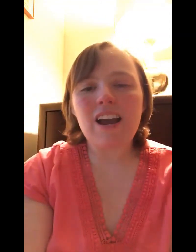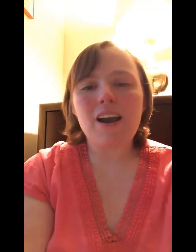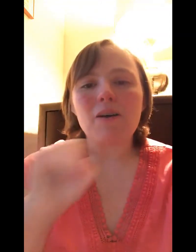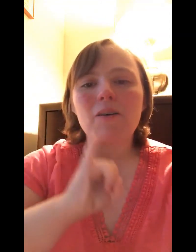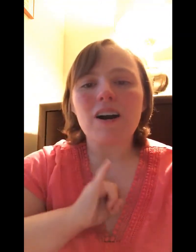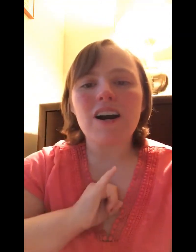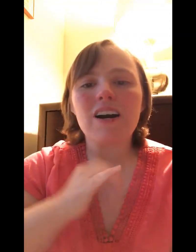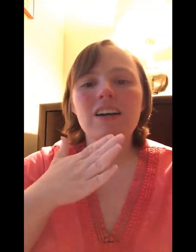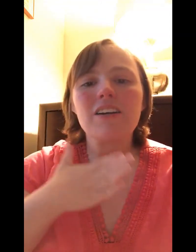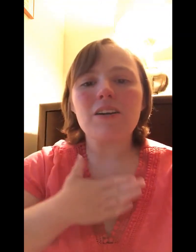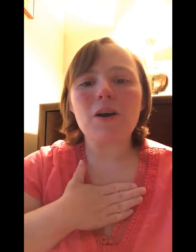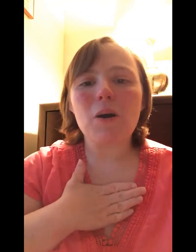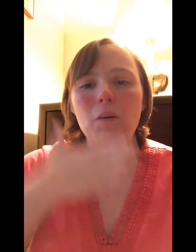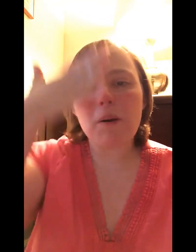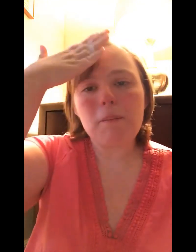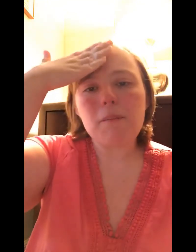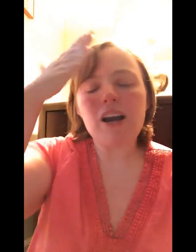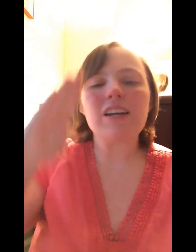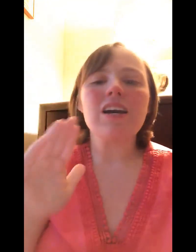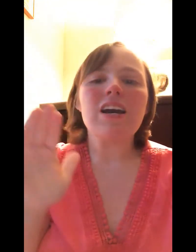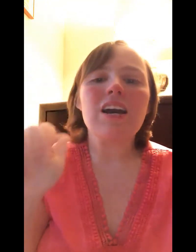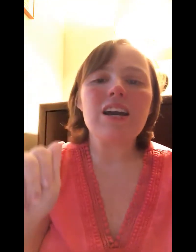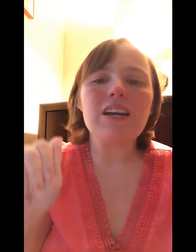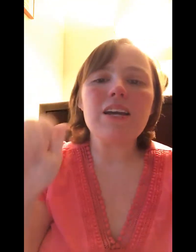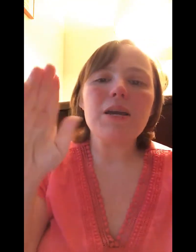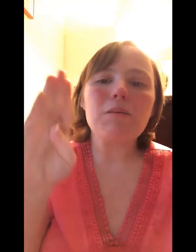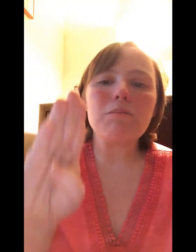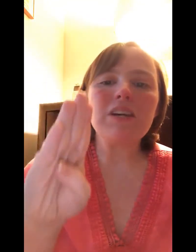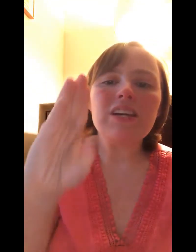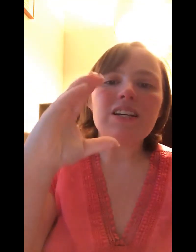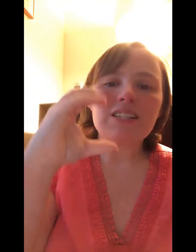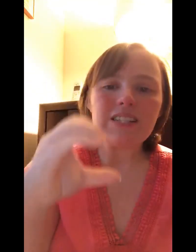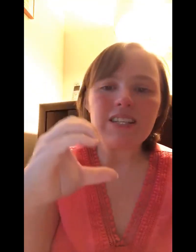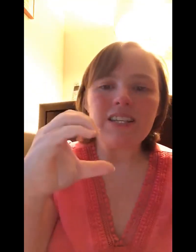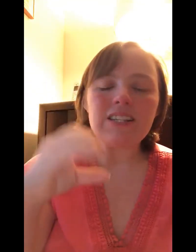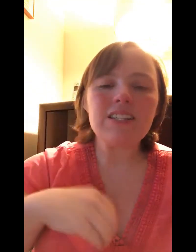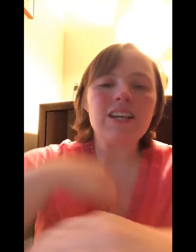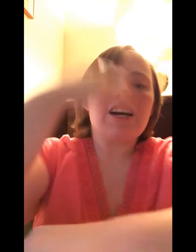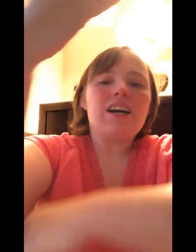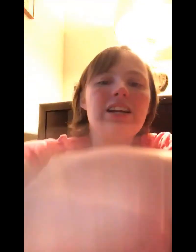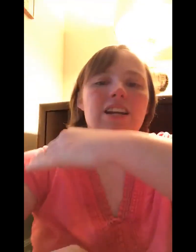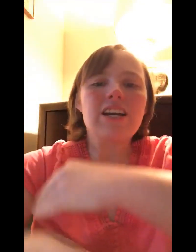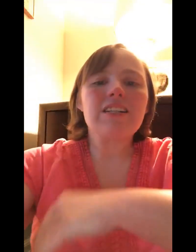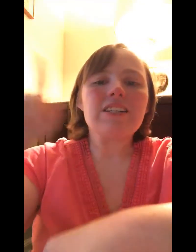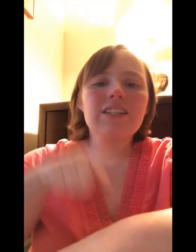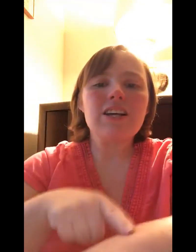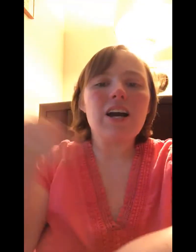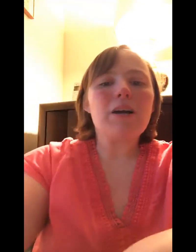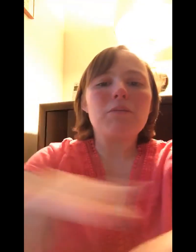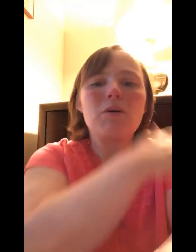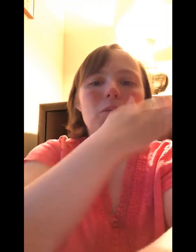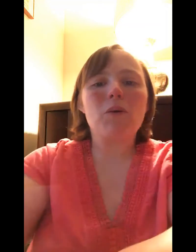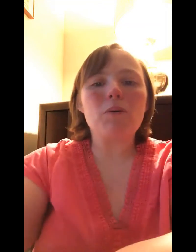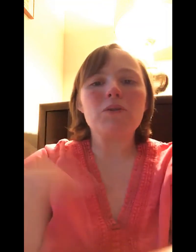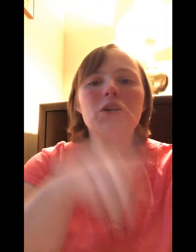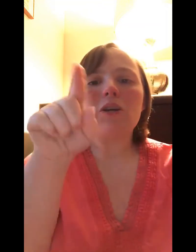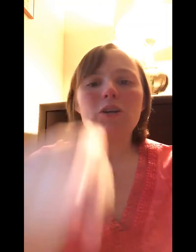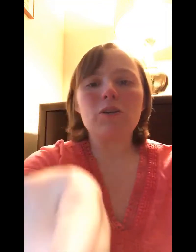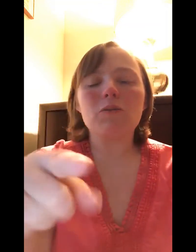Now I know my ABCs. Next time won't you